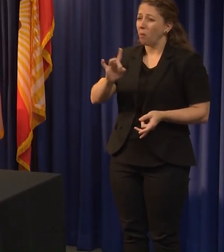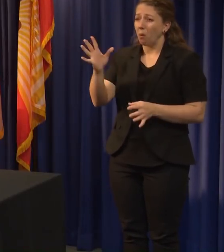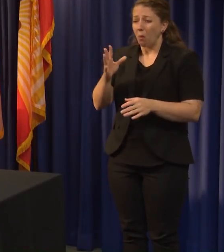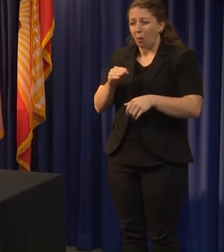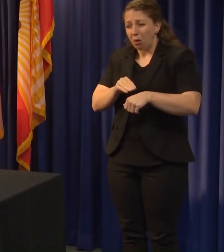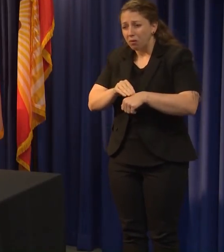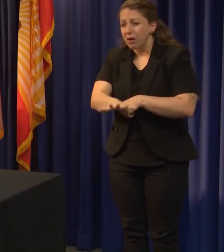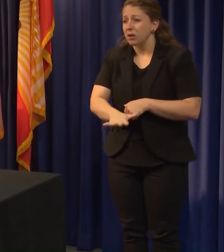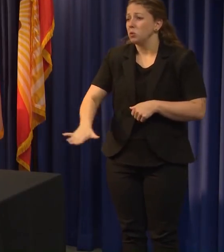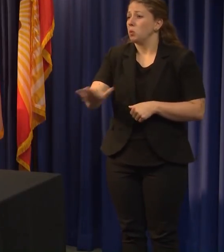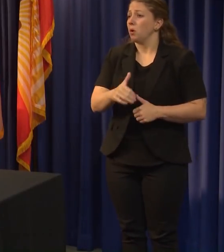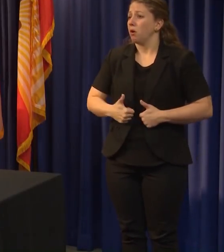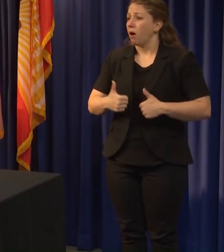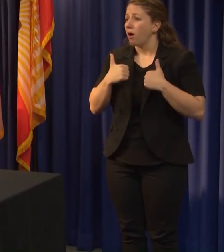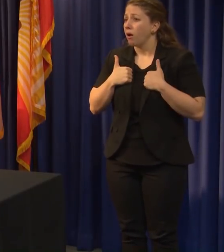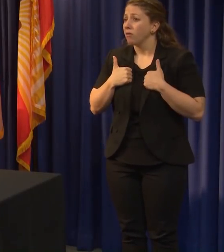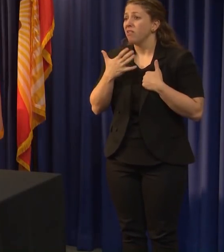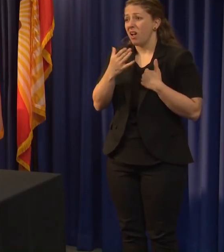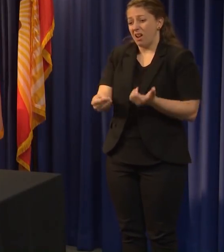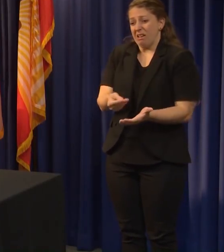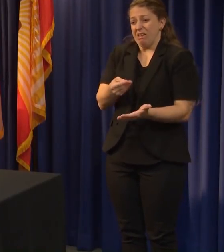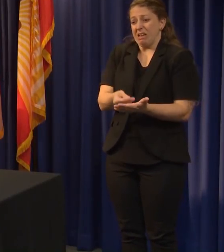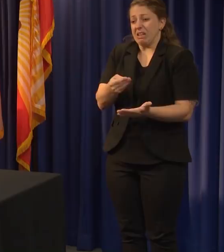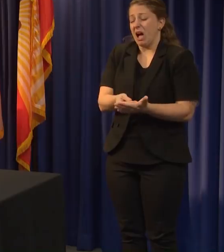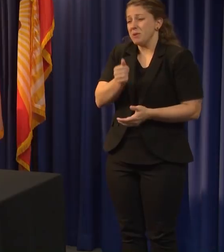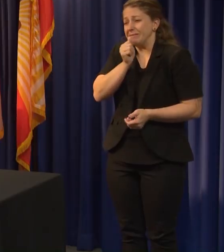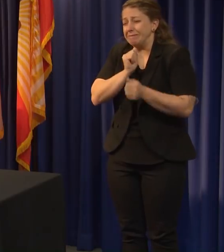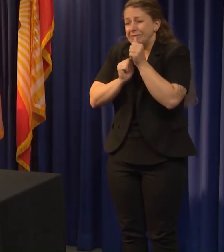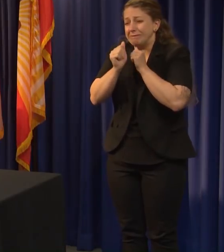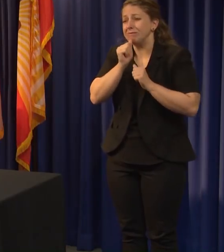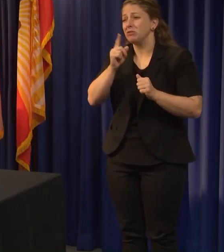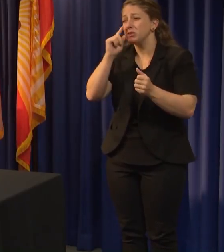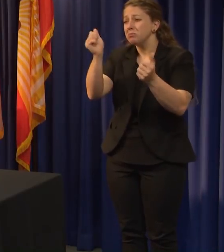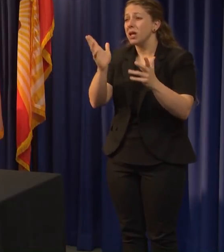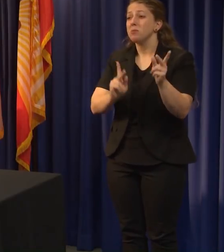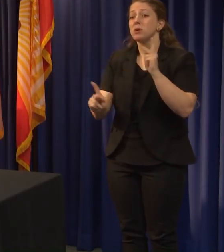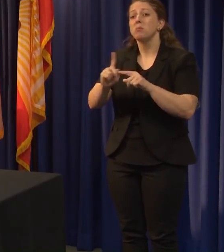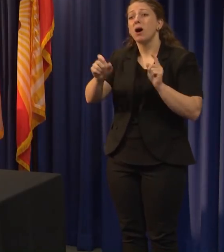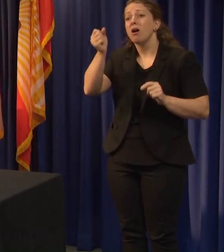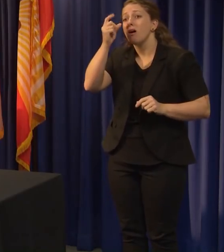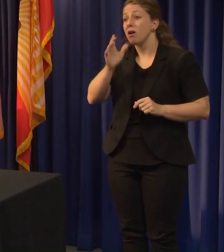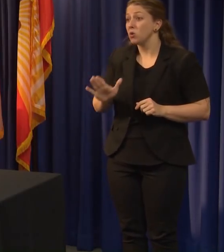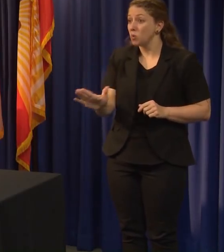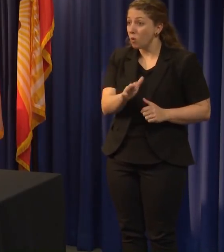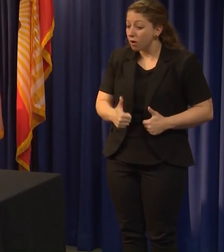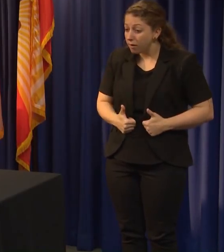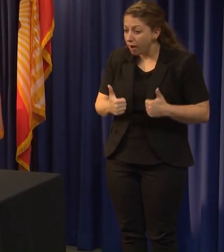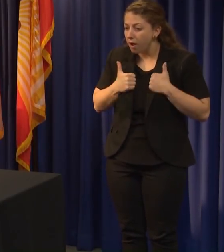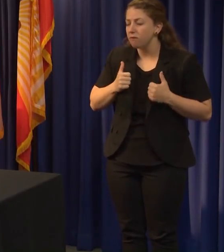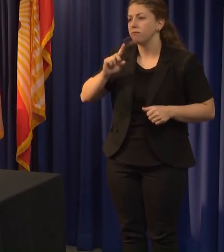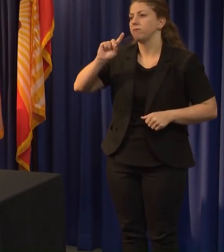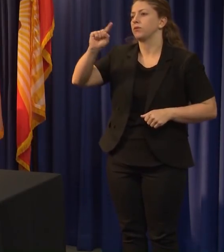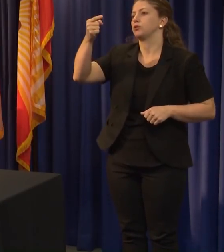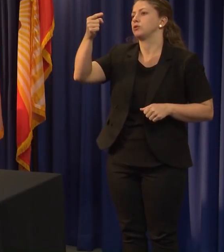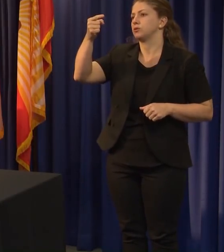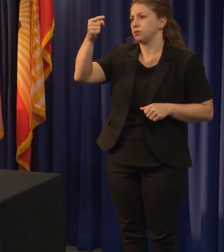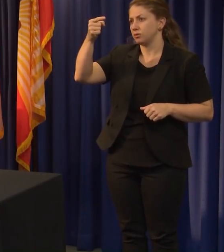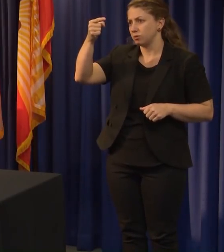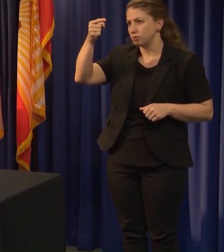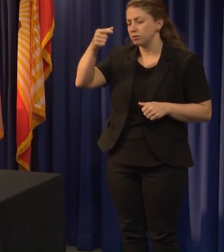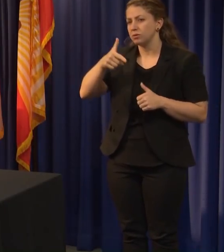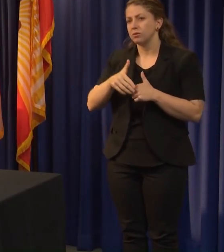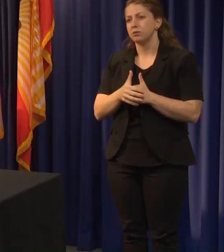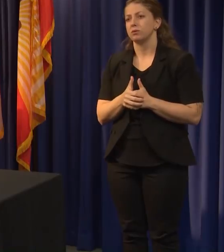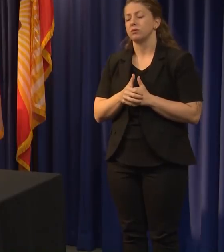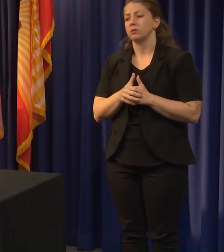economic disaster for many. We have to put the people of our city and their lives first. When and where it's possible, we